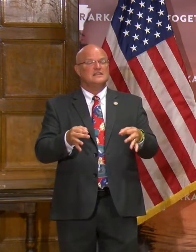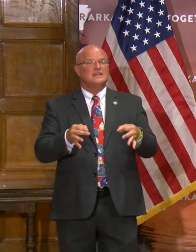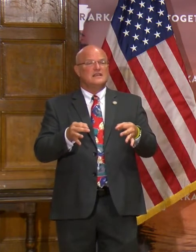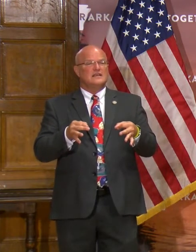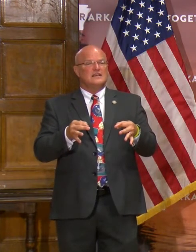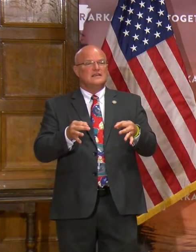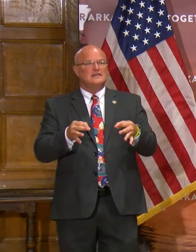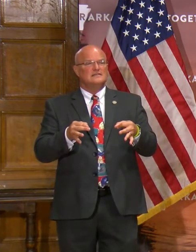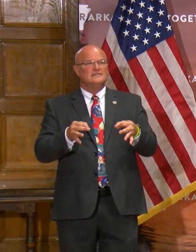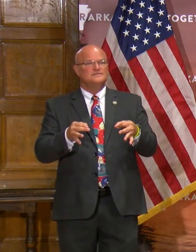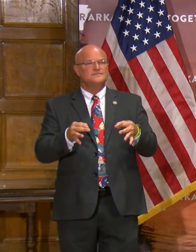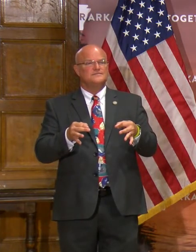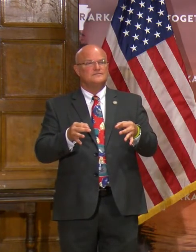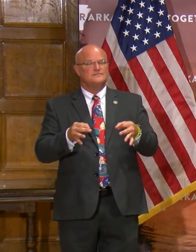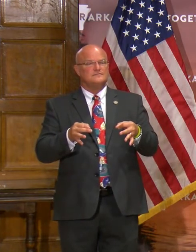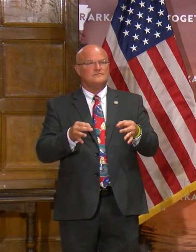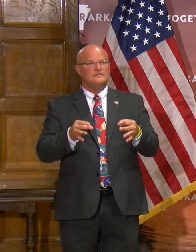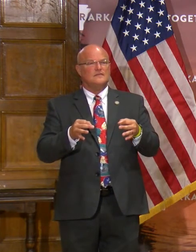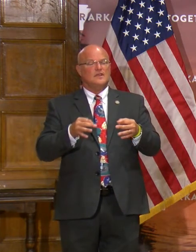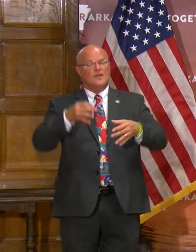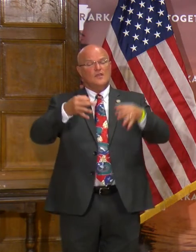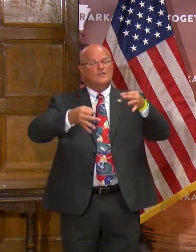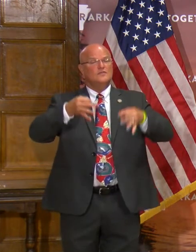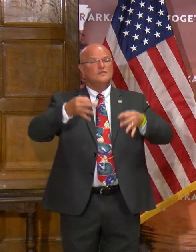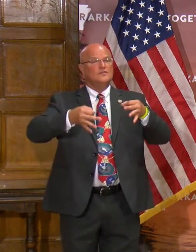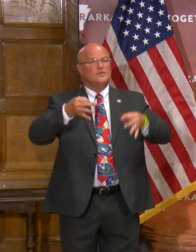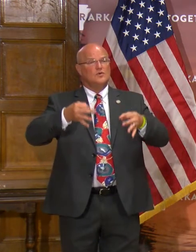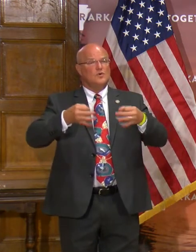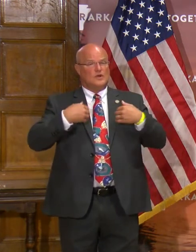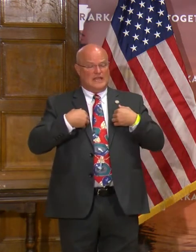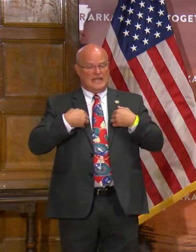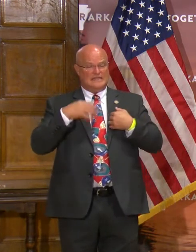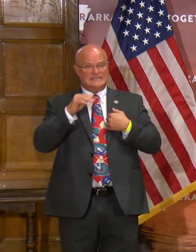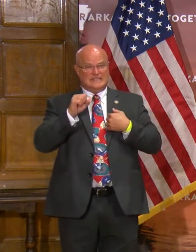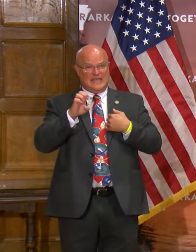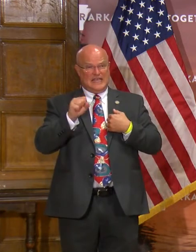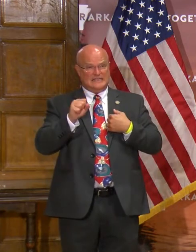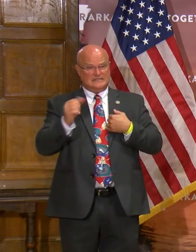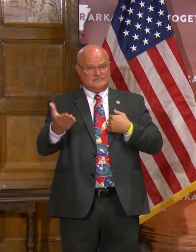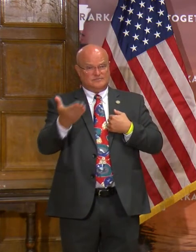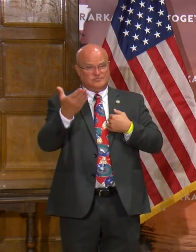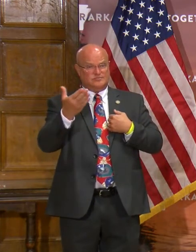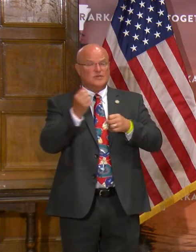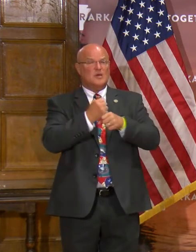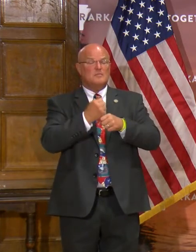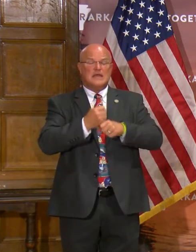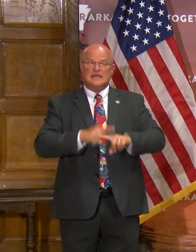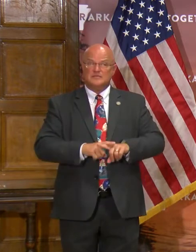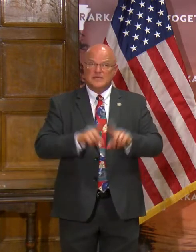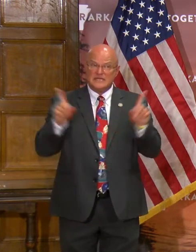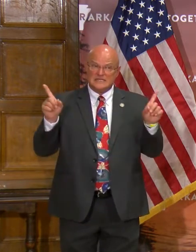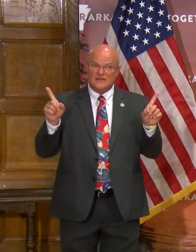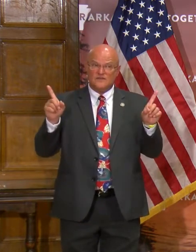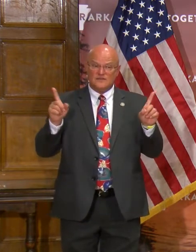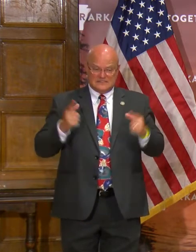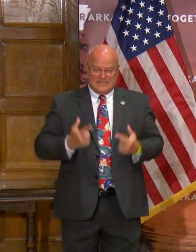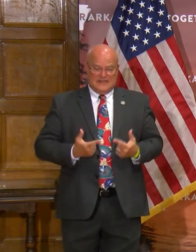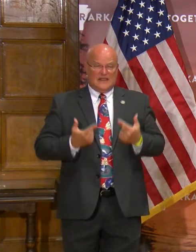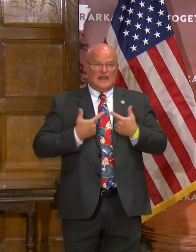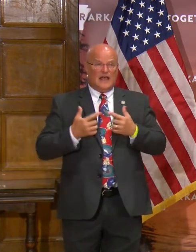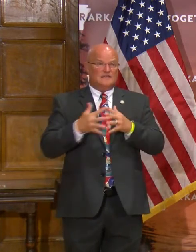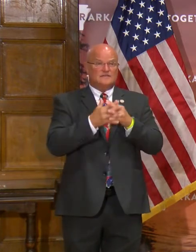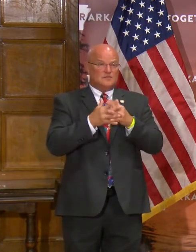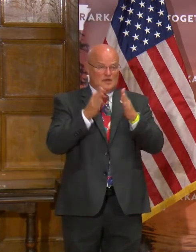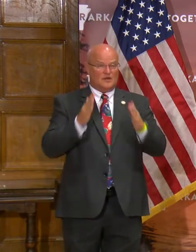a – the court has cases before it that's going to make a big difference in the lives of